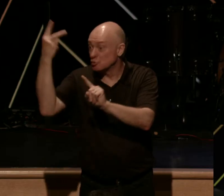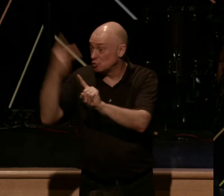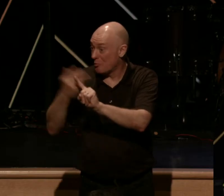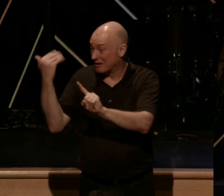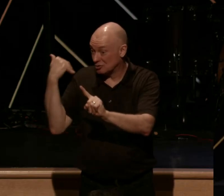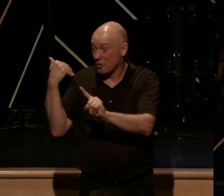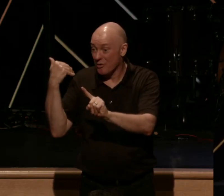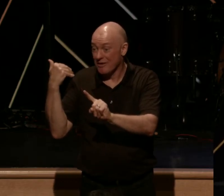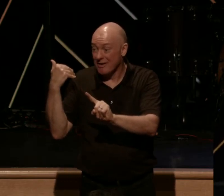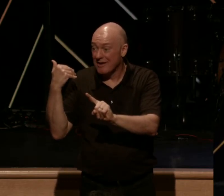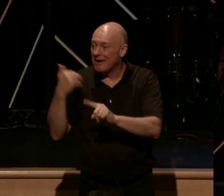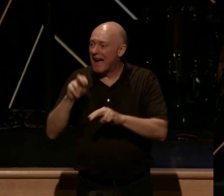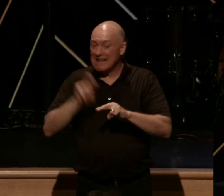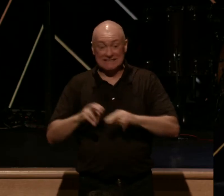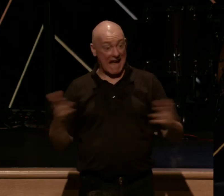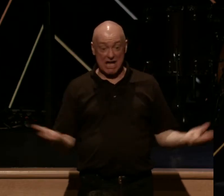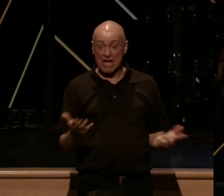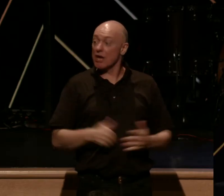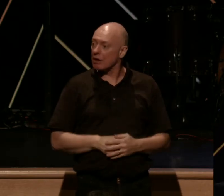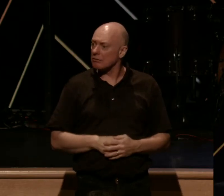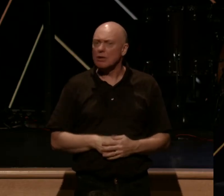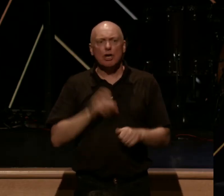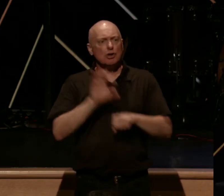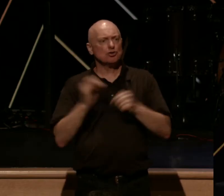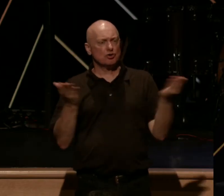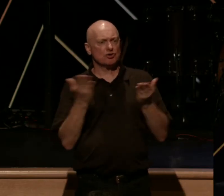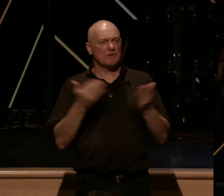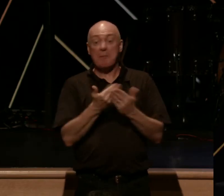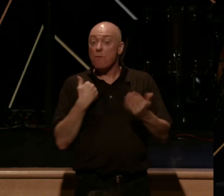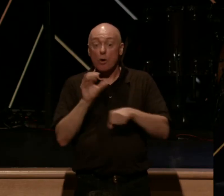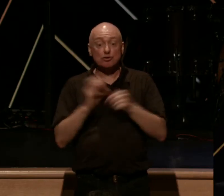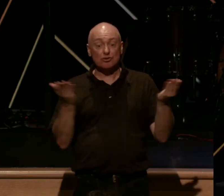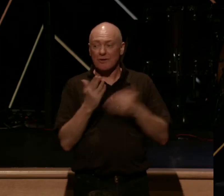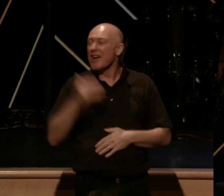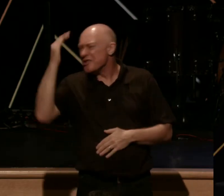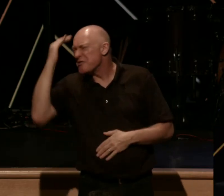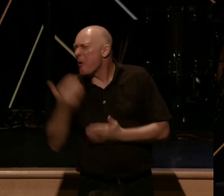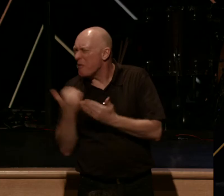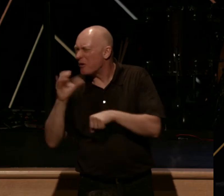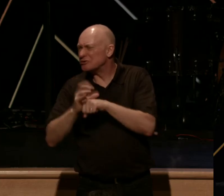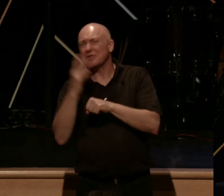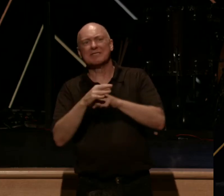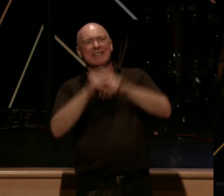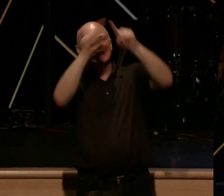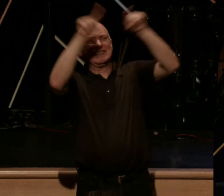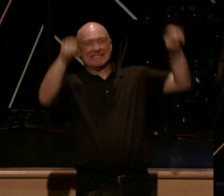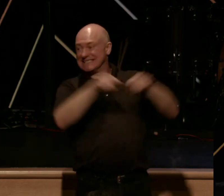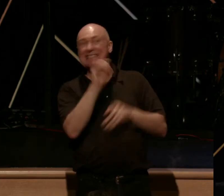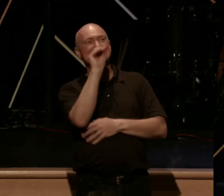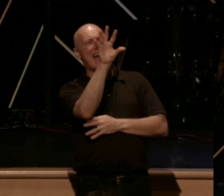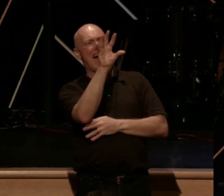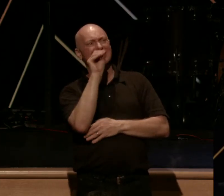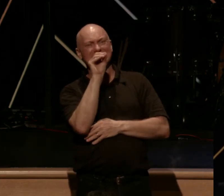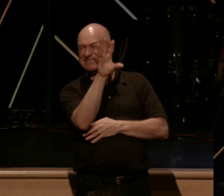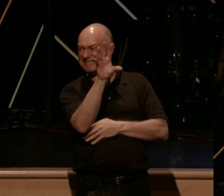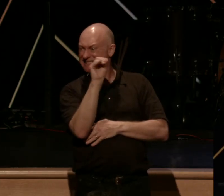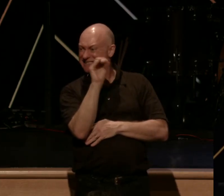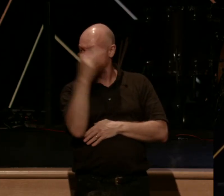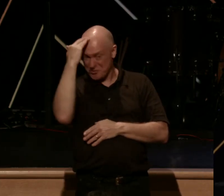sitting here in a service, it was before the service, and you know before the service we have those kind of pre-service slides that roll. There was a